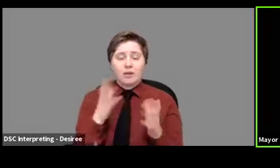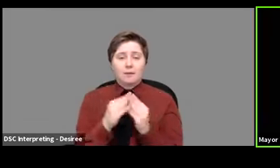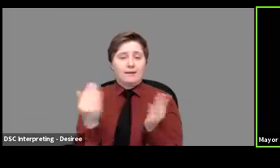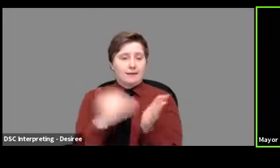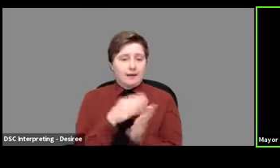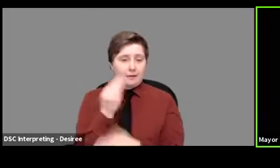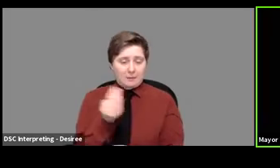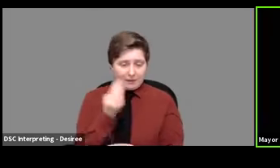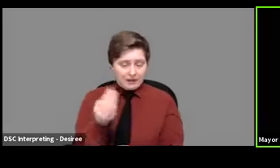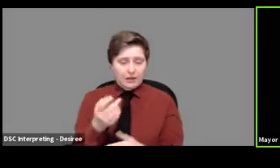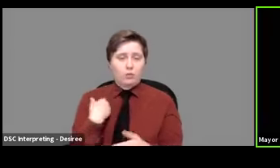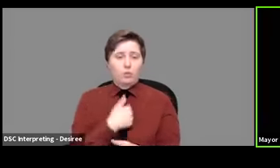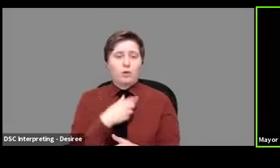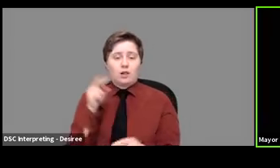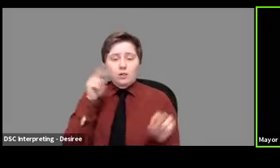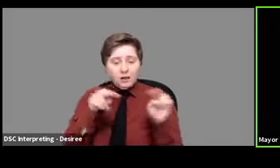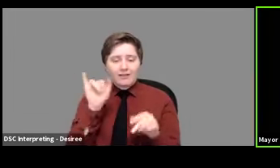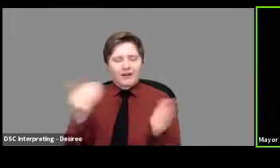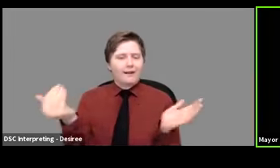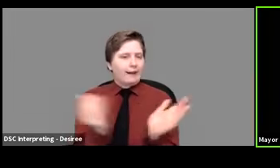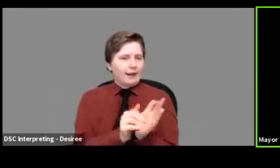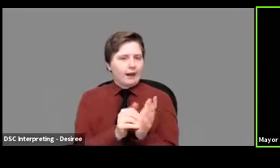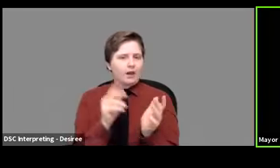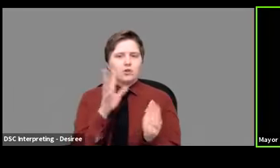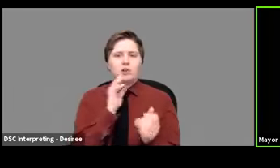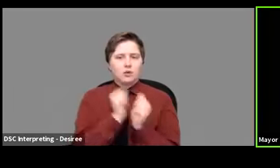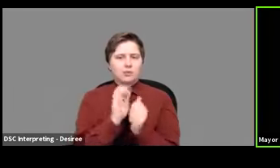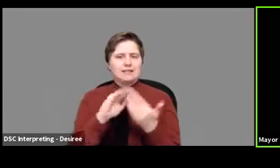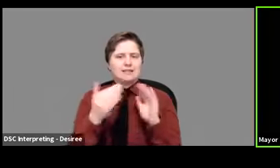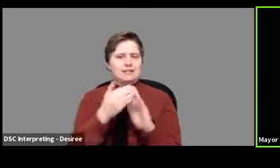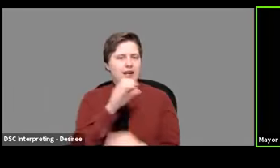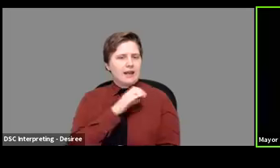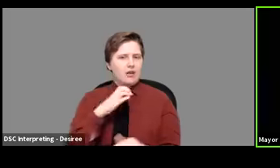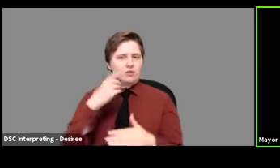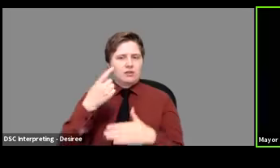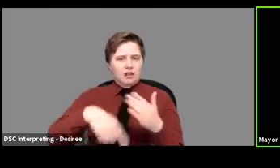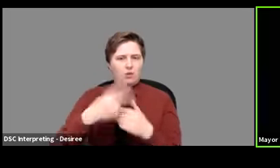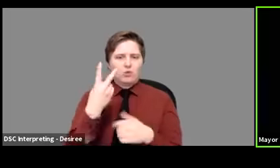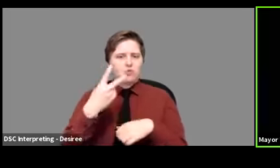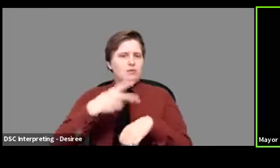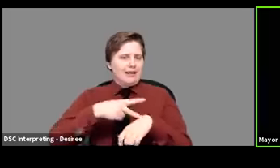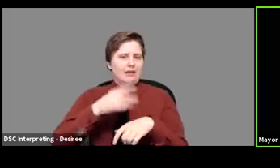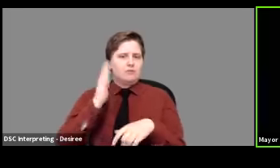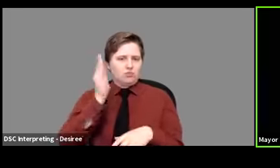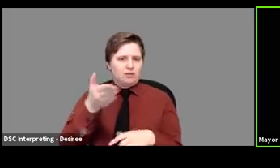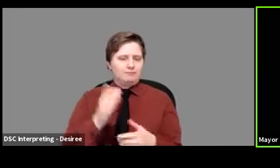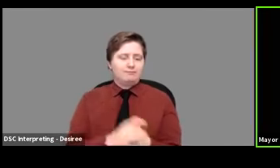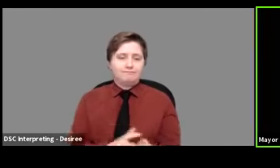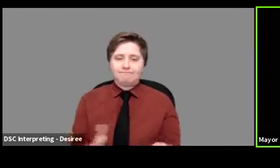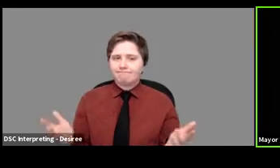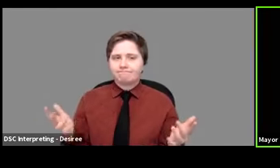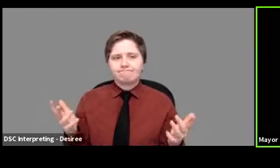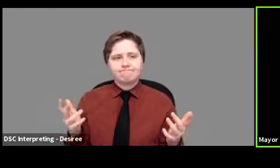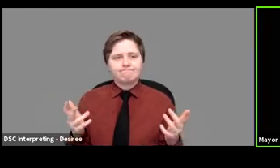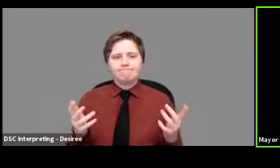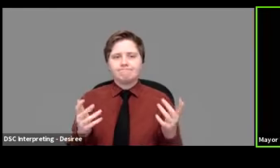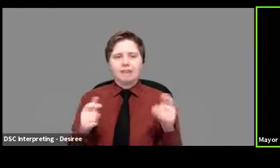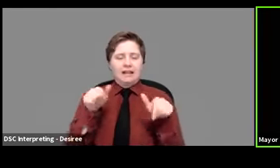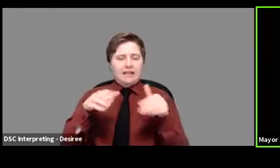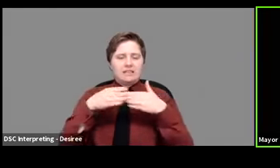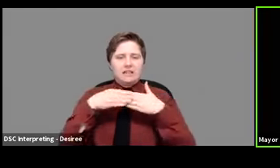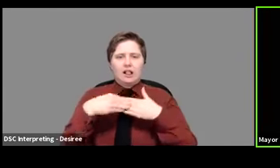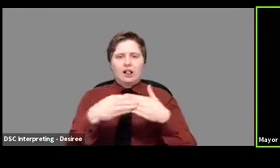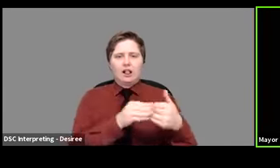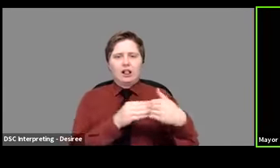where we're going to review the budget. We're talking to city council, uh, next week on two different occasions. Um, you know, this is a fluid